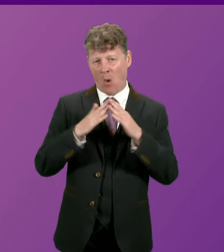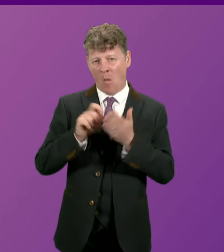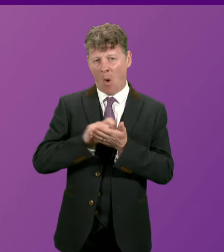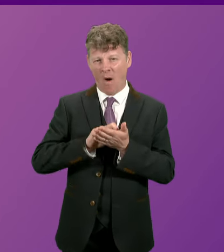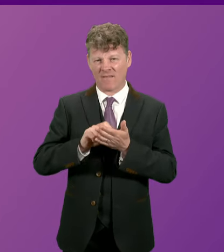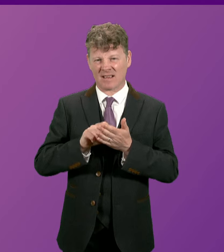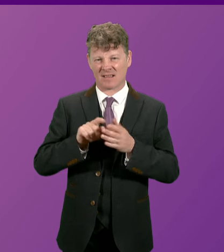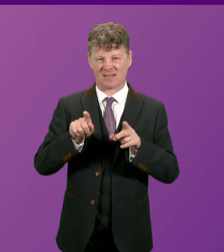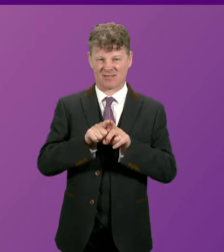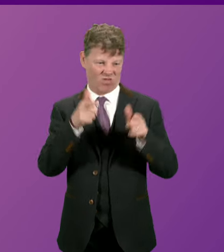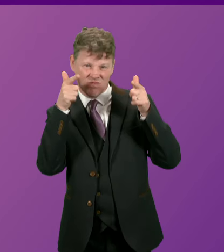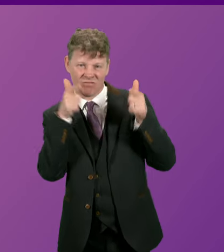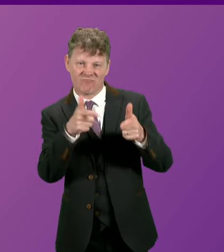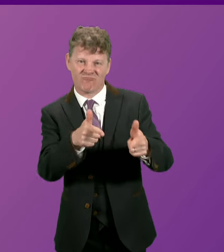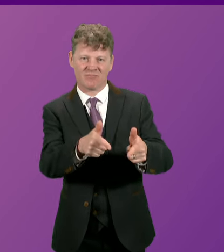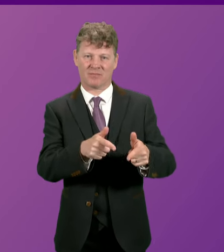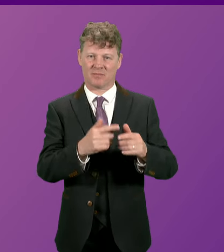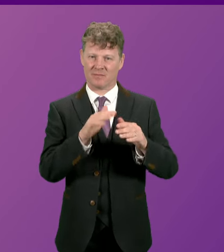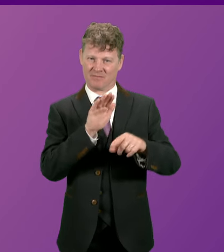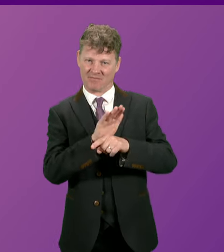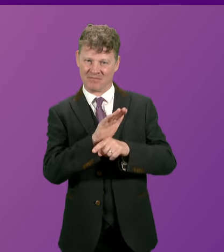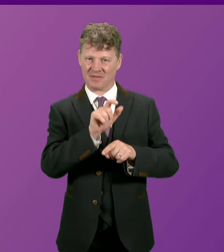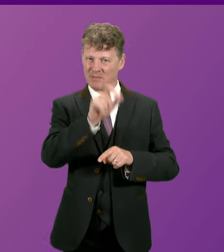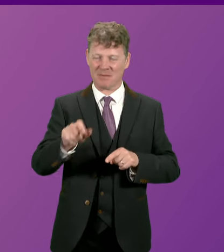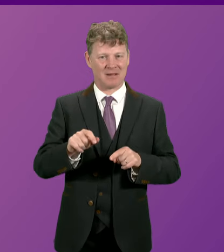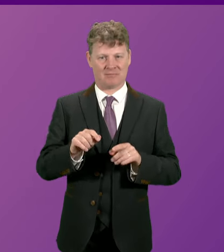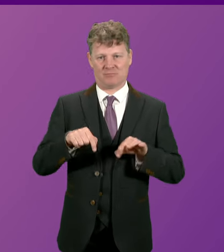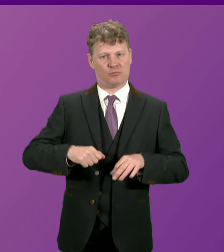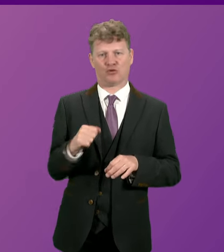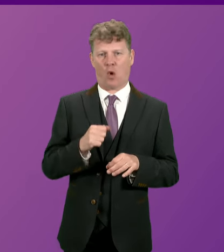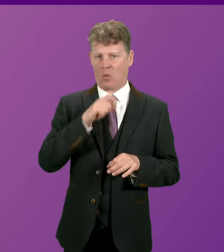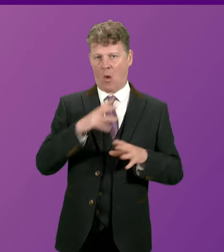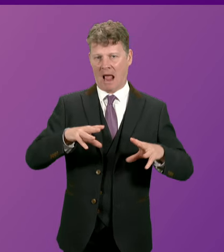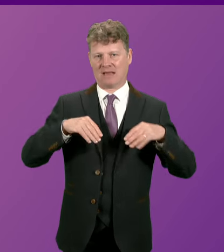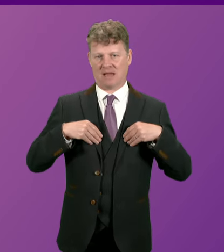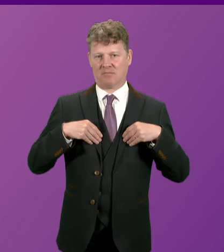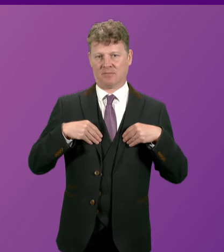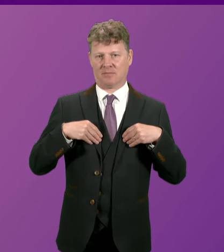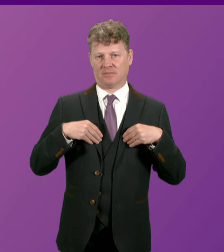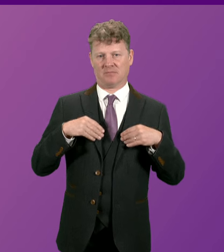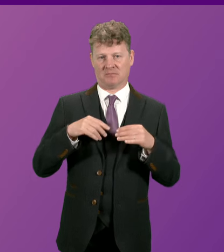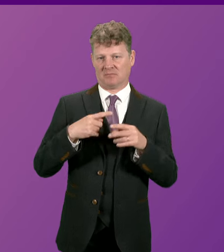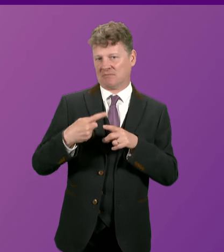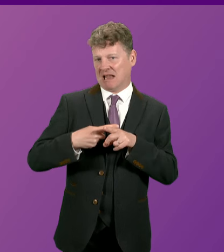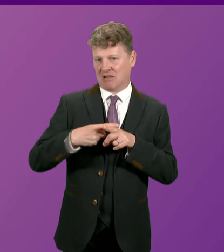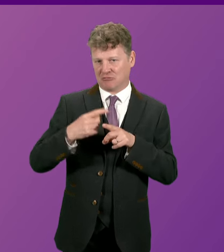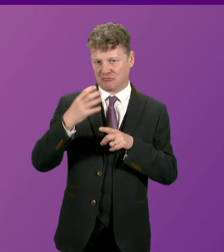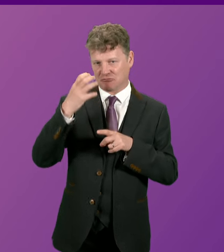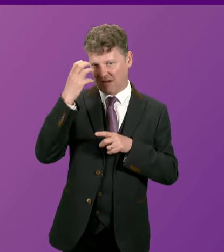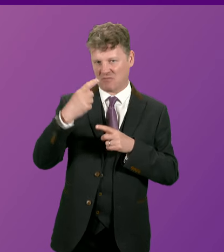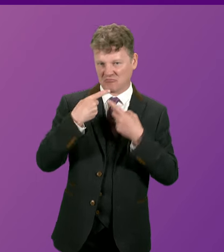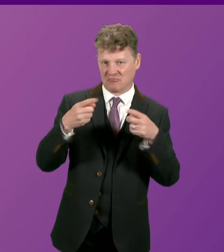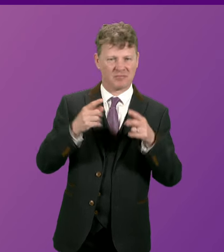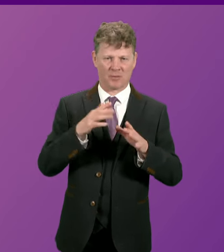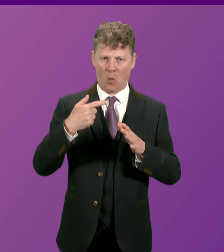frankly the accompanying Westminster rhetoric has no place here in Scotland. This government has consistently opposed the